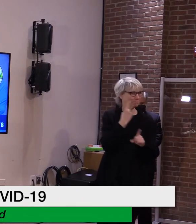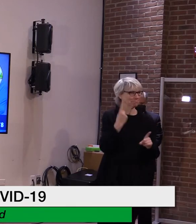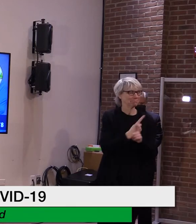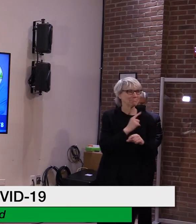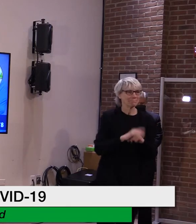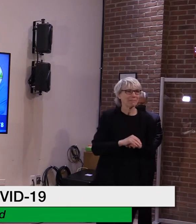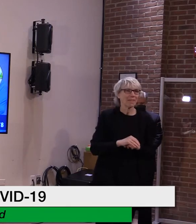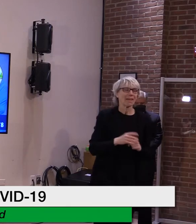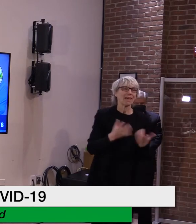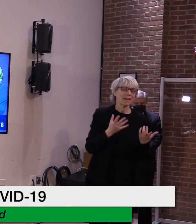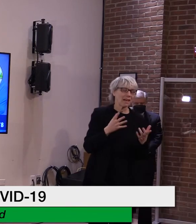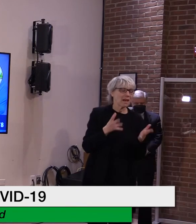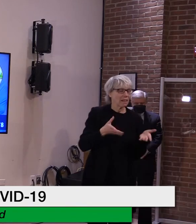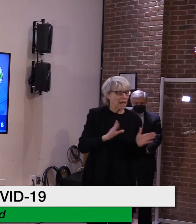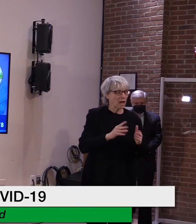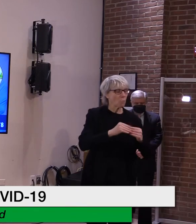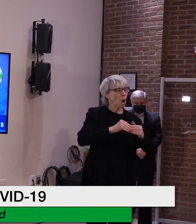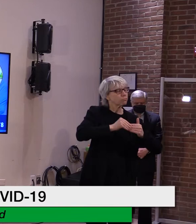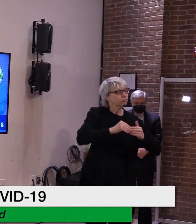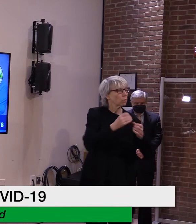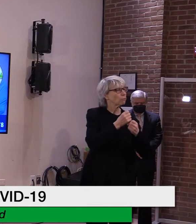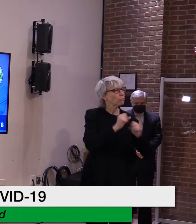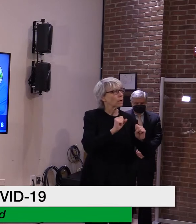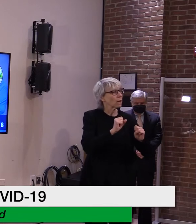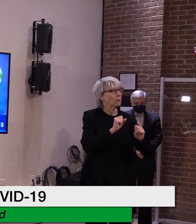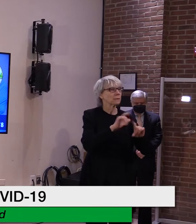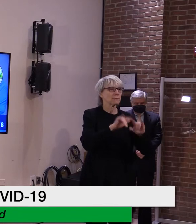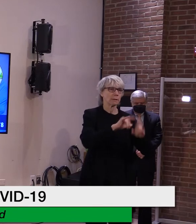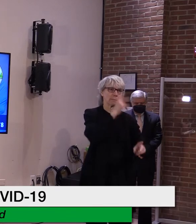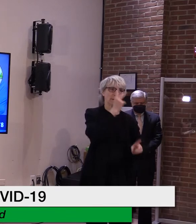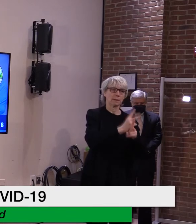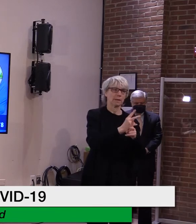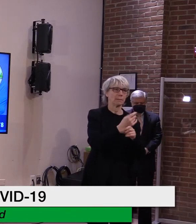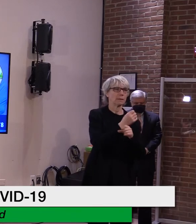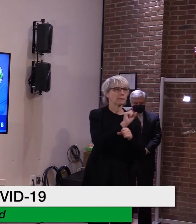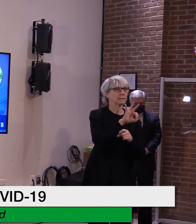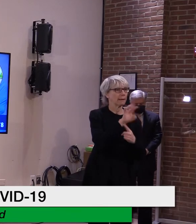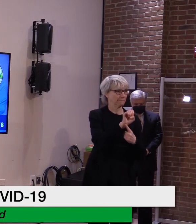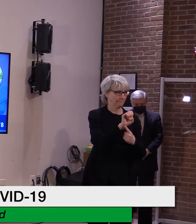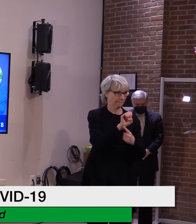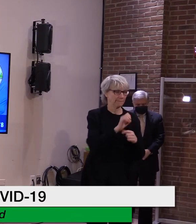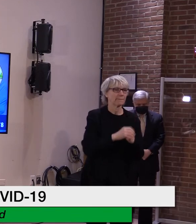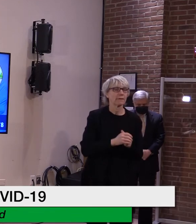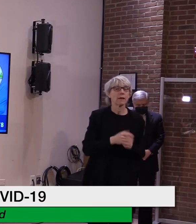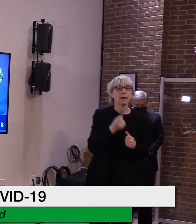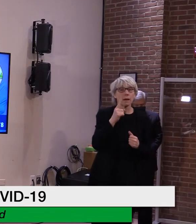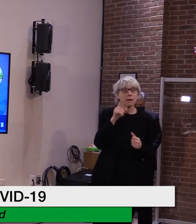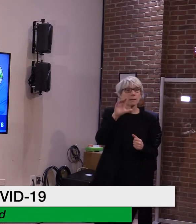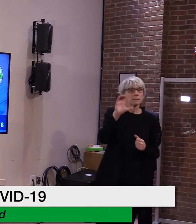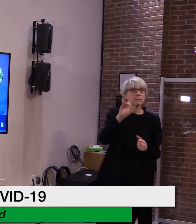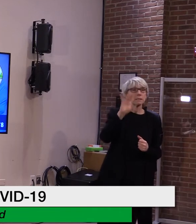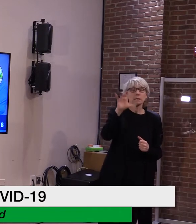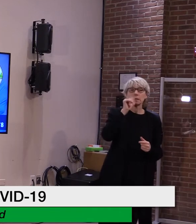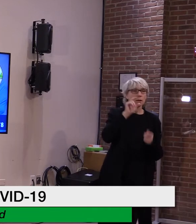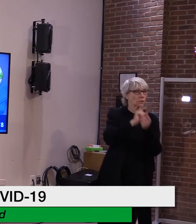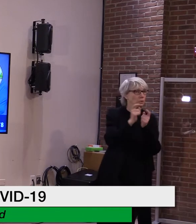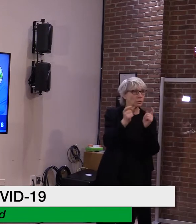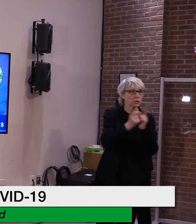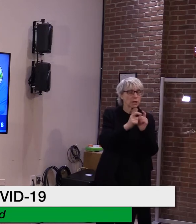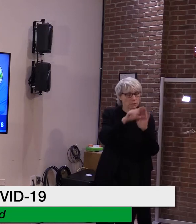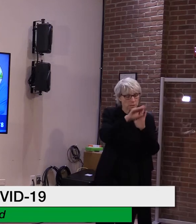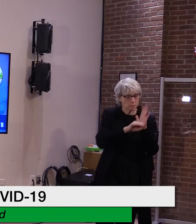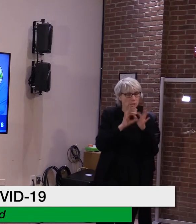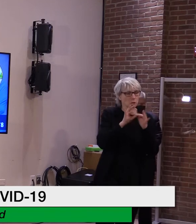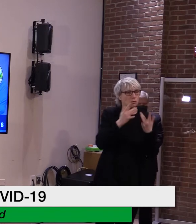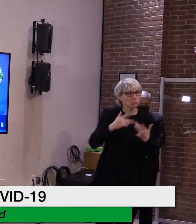I should note, finally, that CDC did not make any changes to its travel guidance or recommending against medium